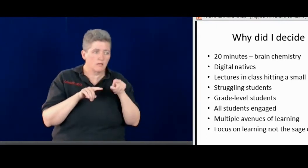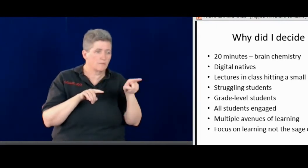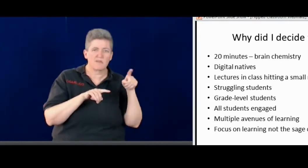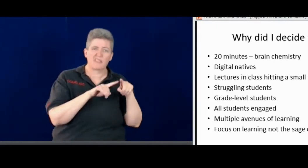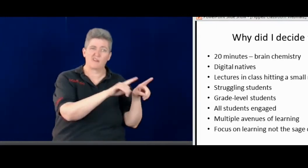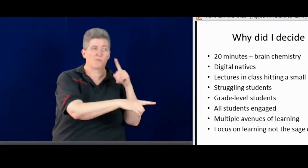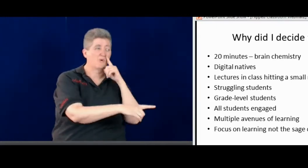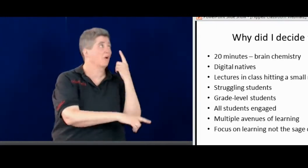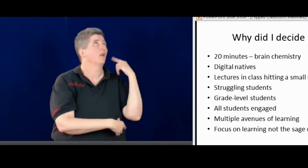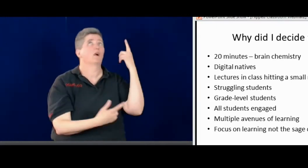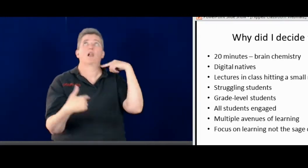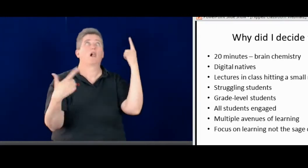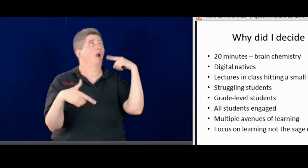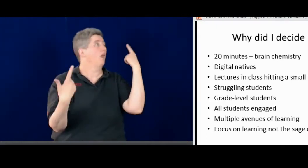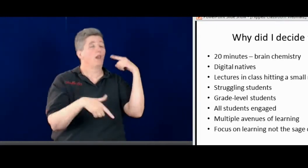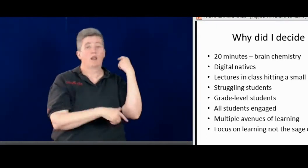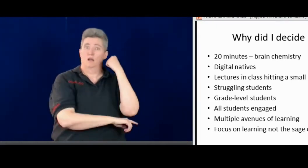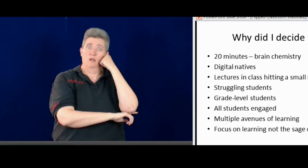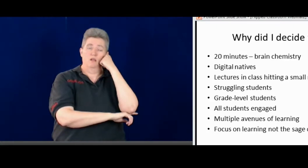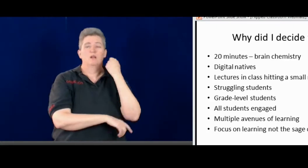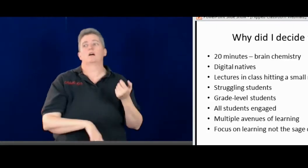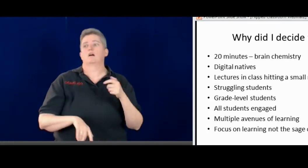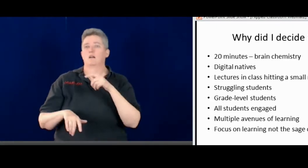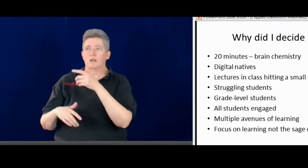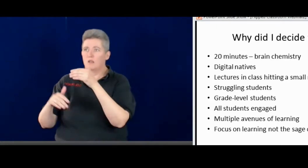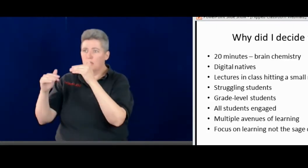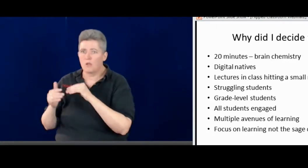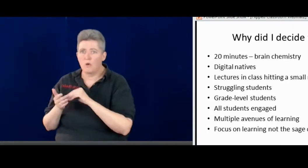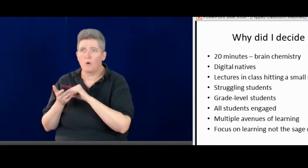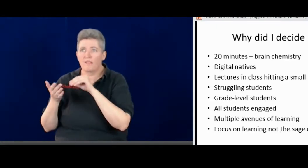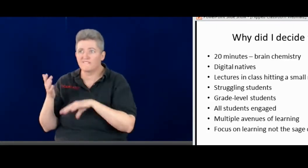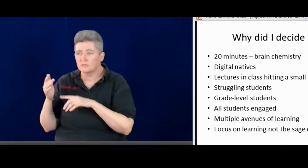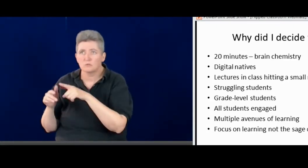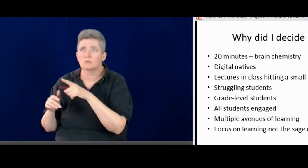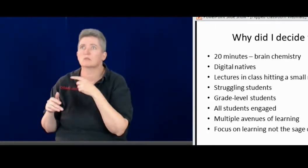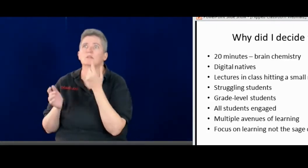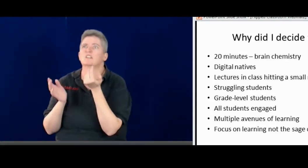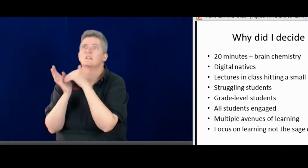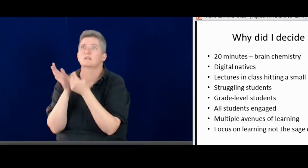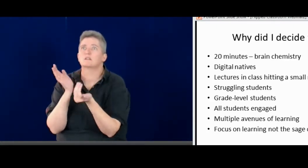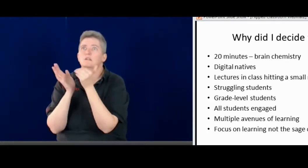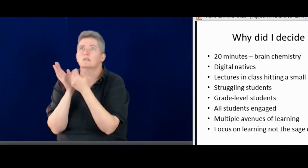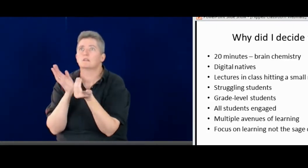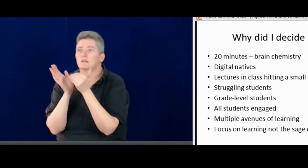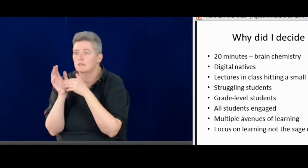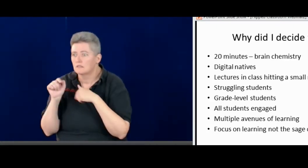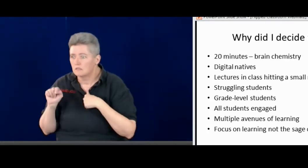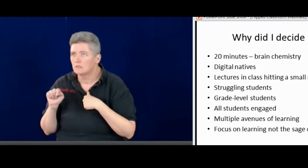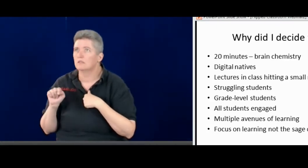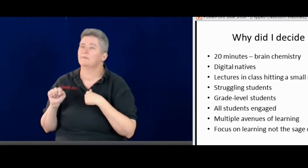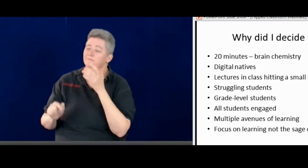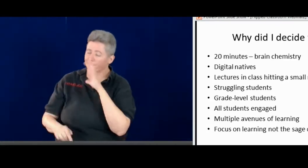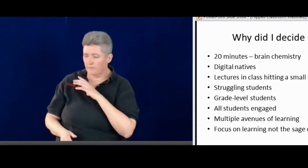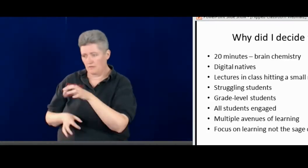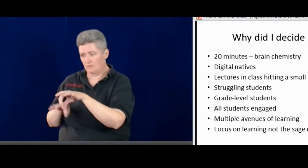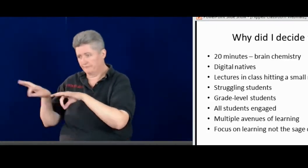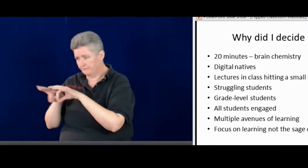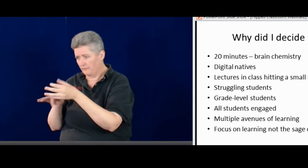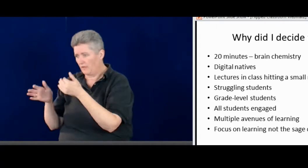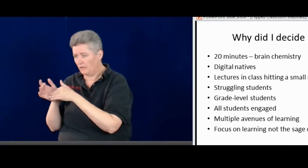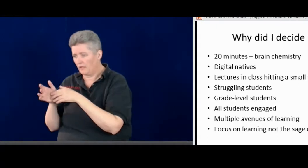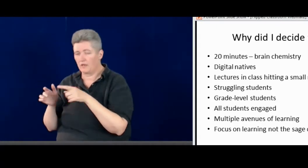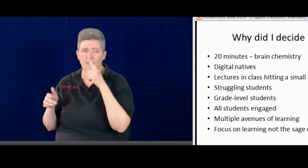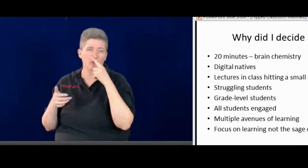you know, maybe I'm explaining things too slow. And then these higher grade level students are being bored. And then the other lower level students are asking me to repeat